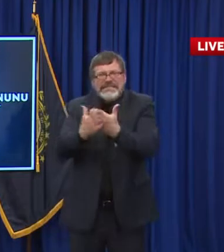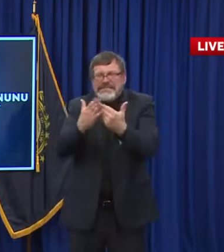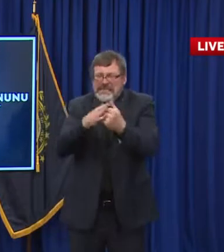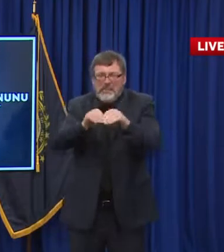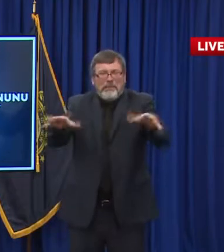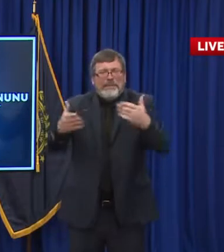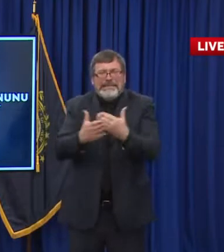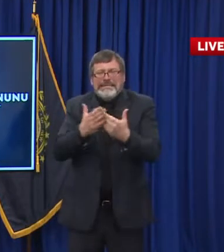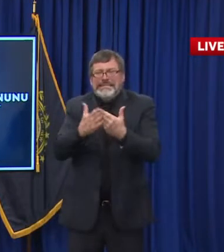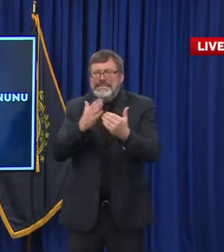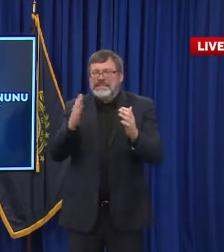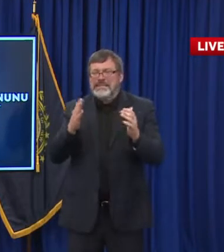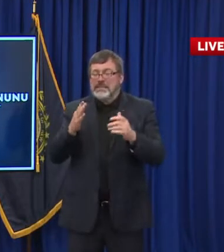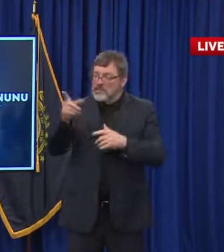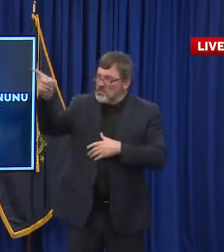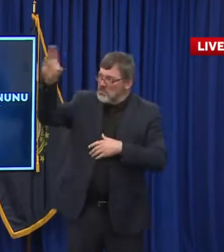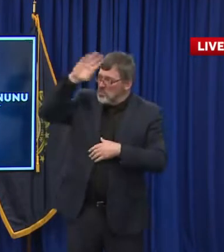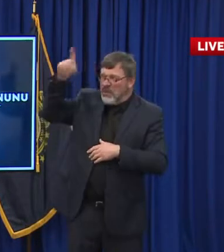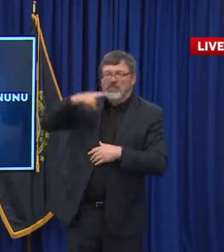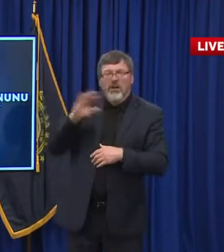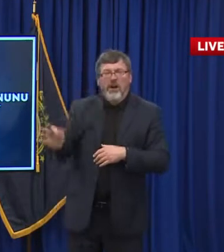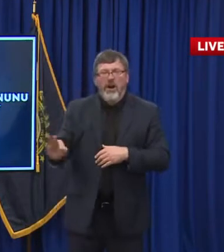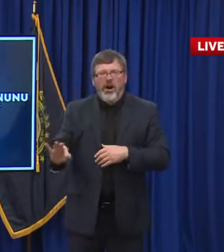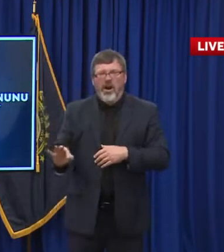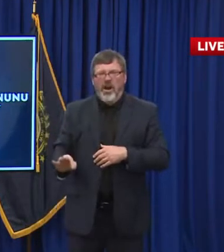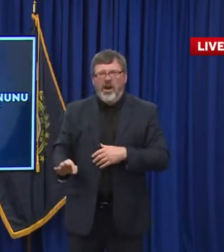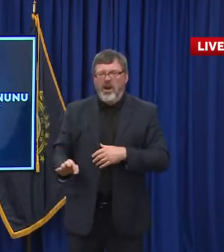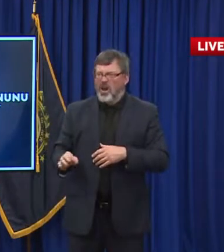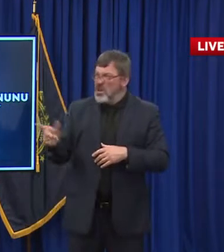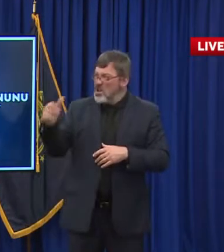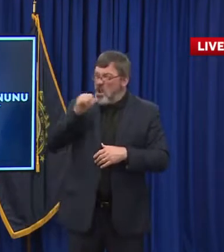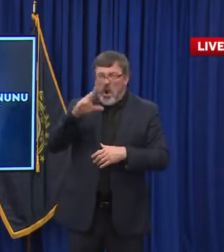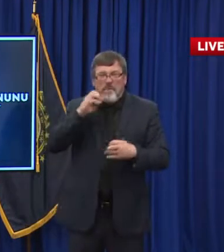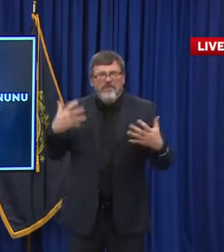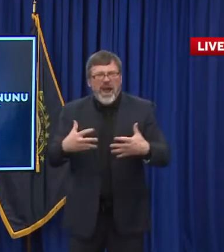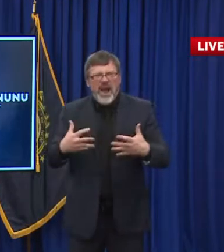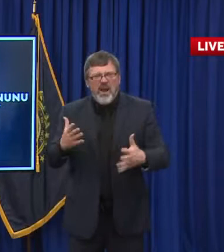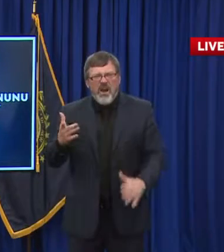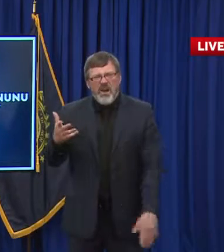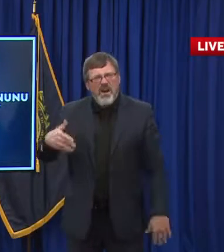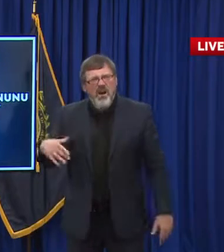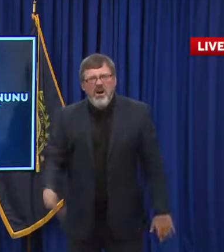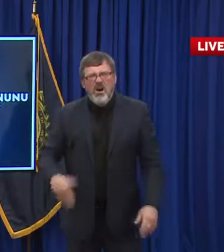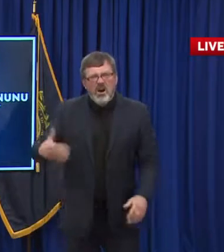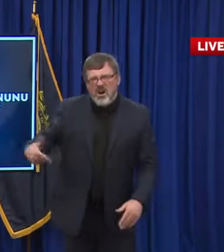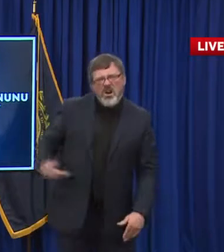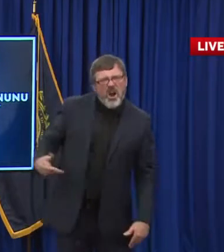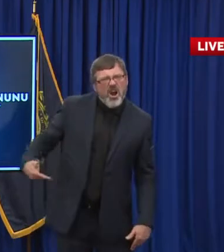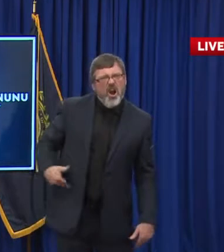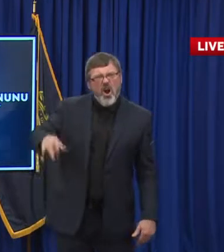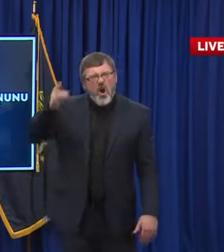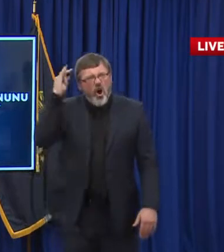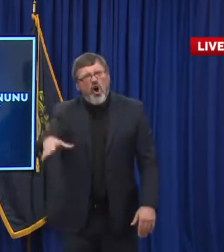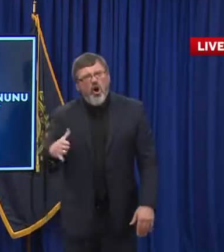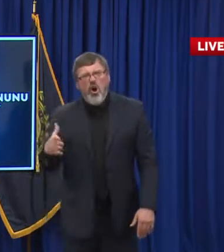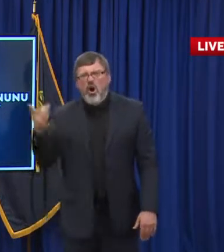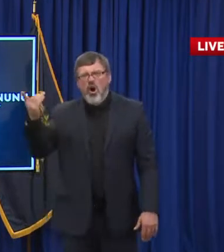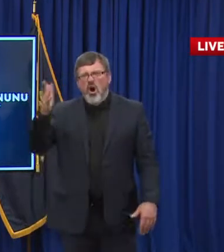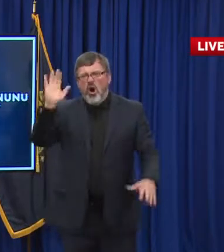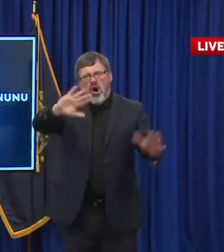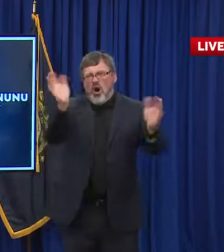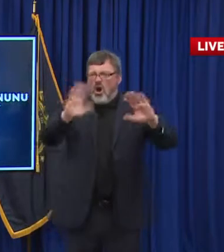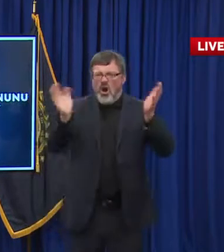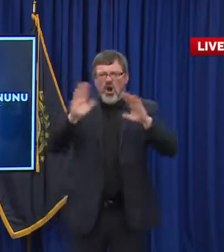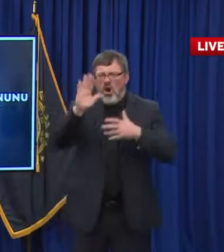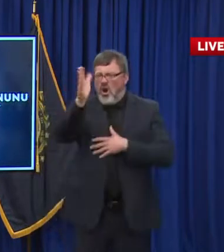back on our messaging makes absolutely no sense. Here in New Hampshire, we keep that message elevated. We want people to wear their masks, social